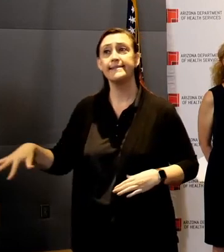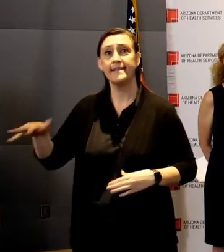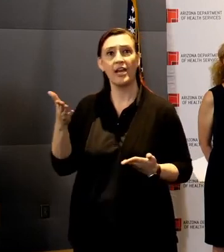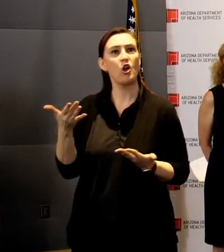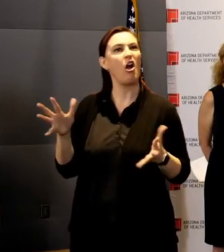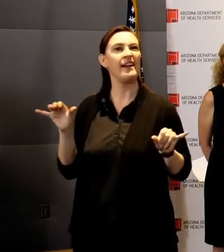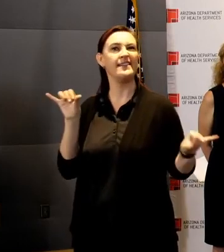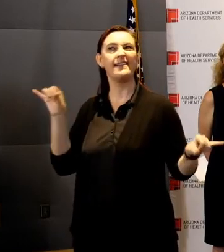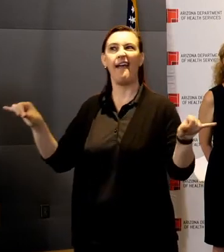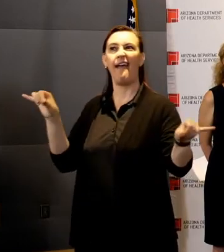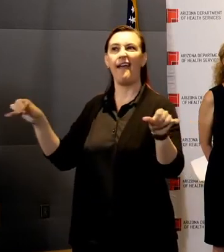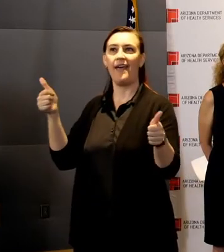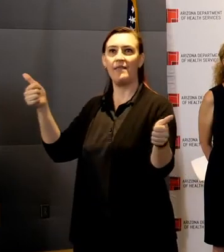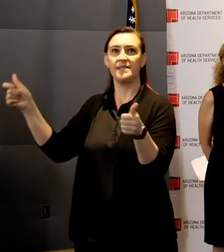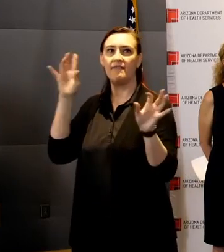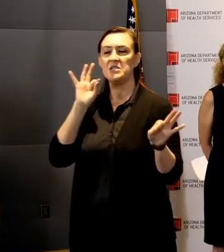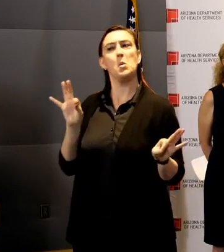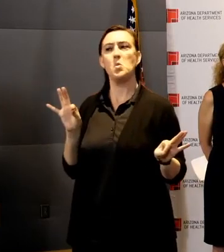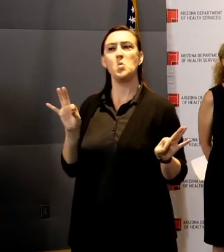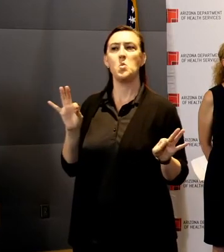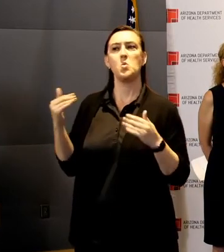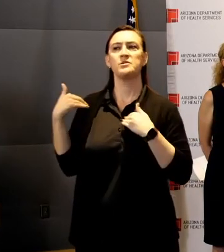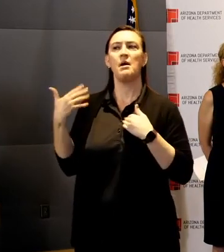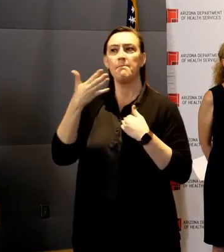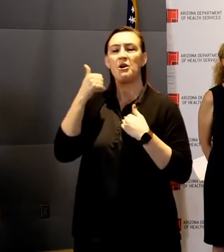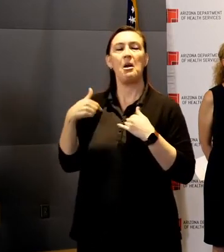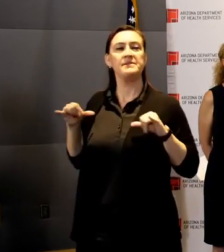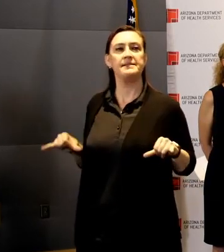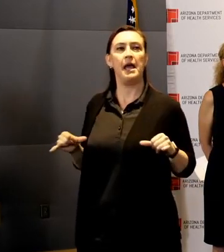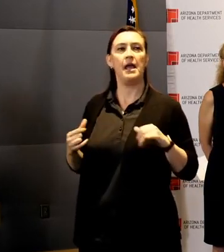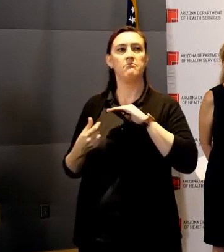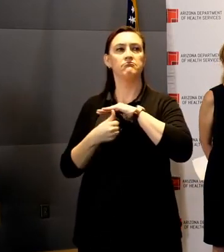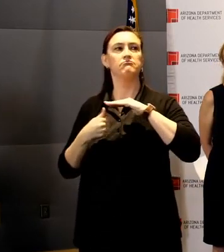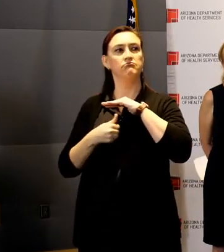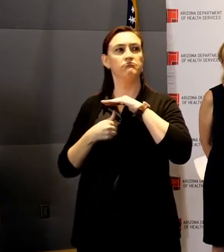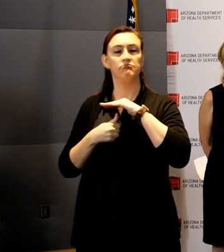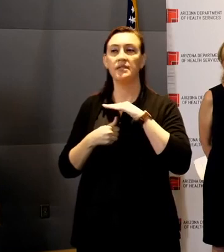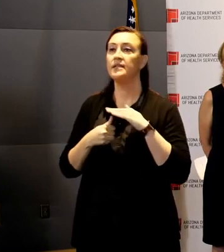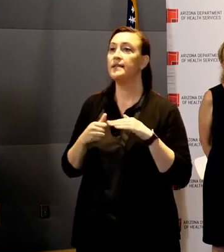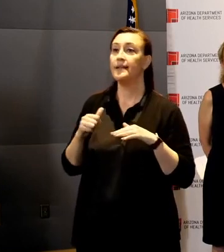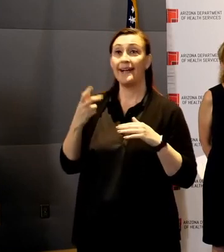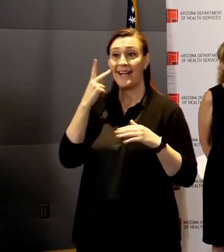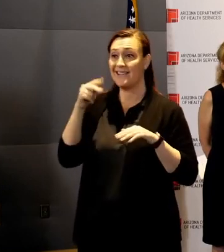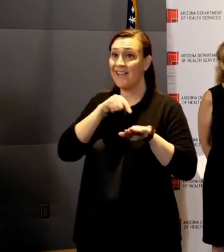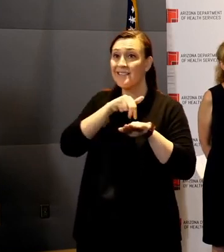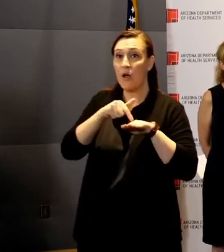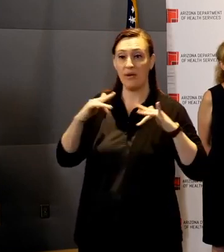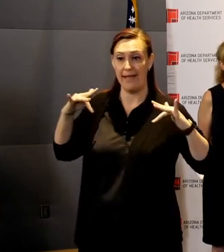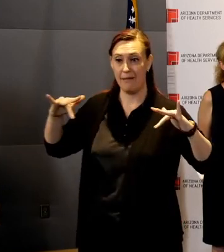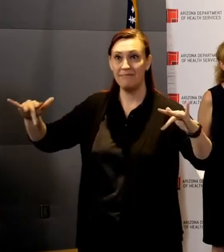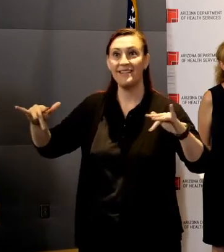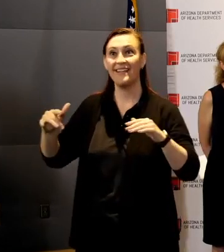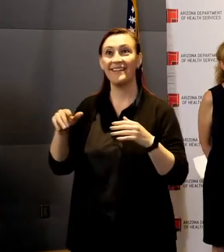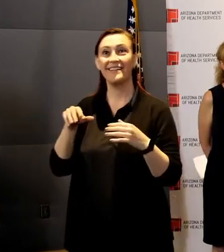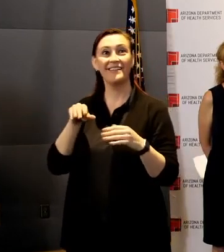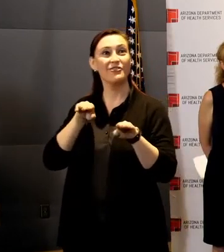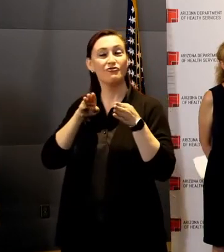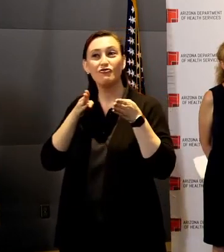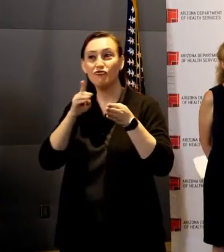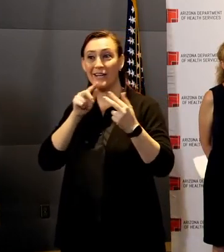staying at home and acting responsibly. There's empty streets and empty sidewalks and traffic-free highways.